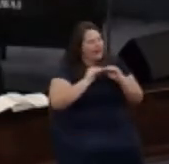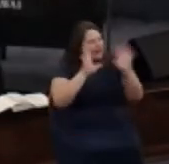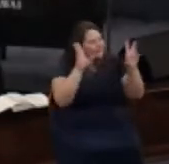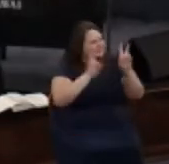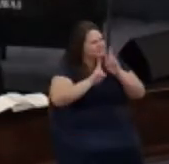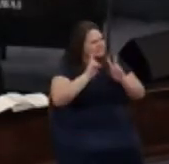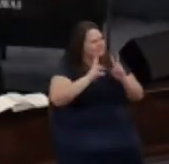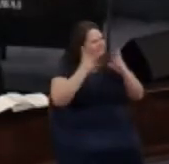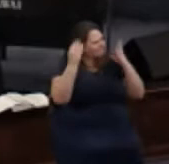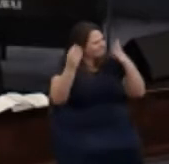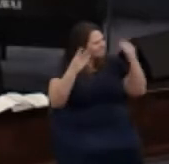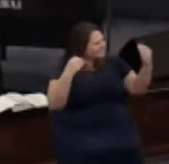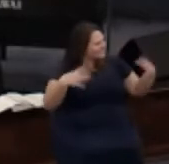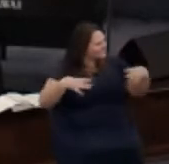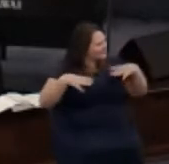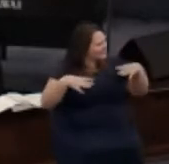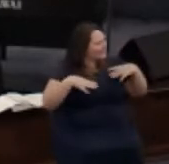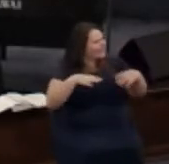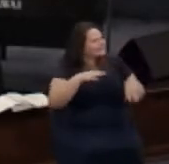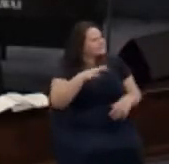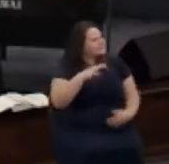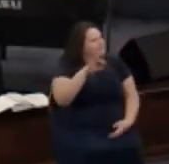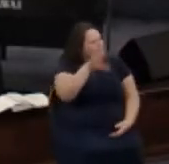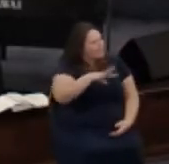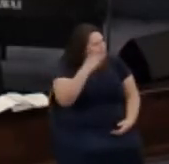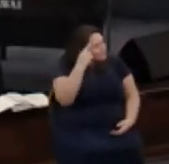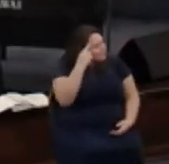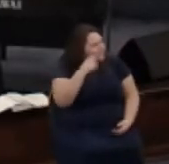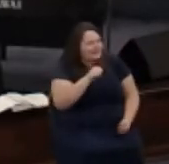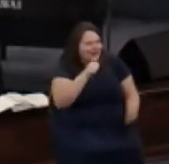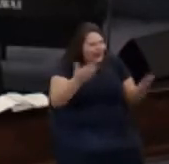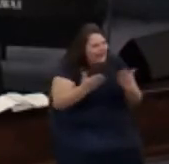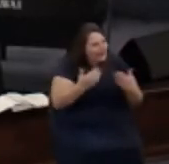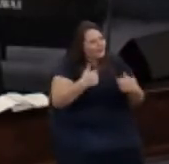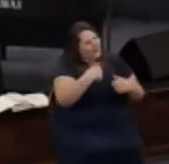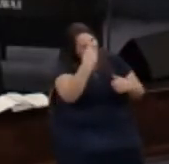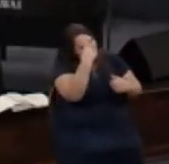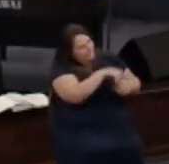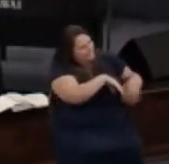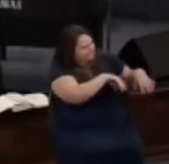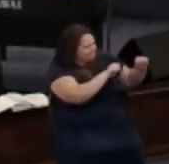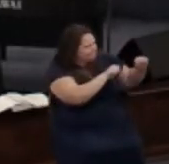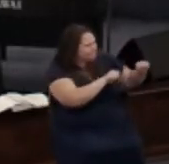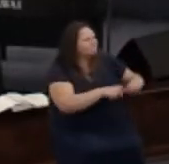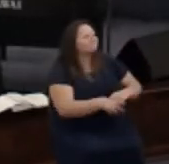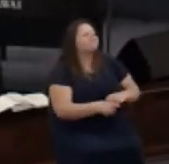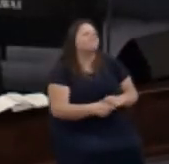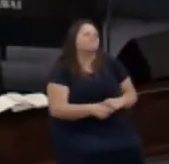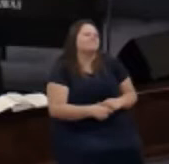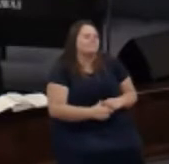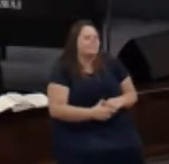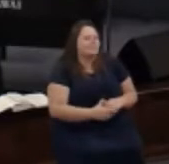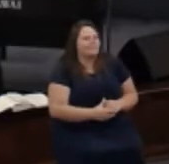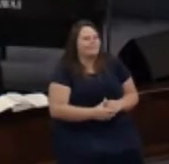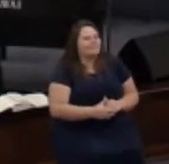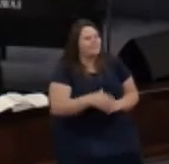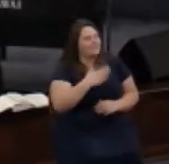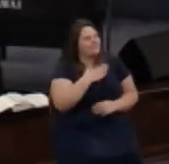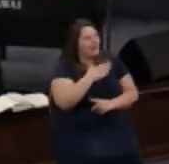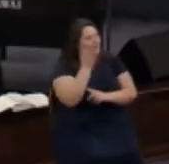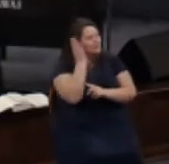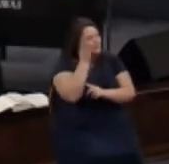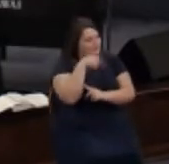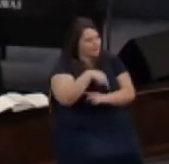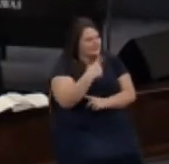vacation pastor Ron is not here so I get to fill in for him my sermon here today